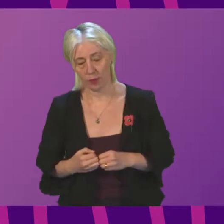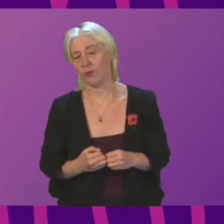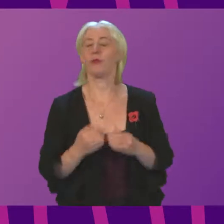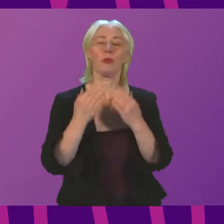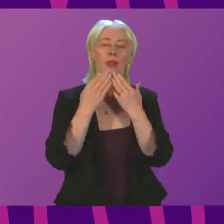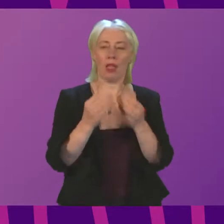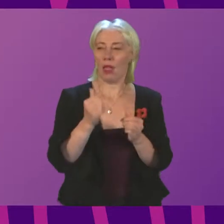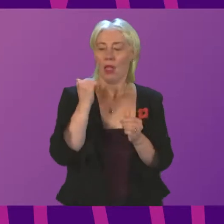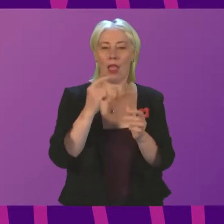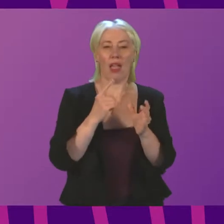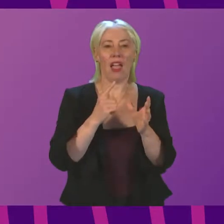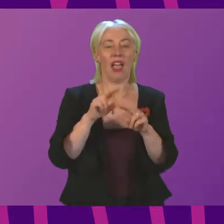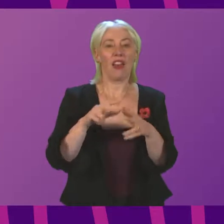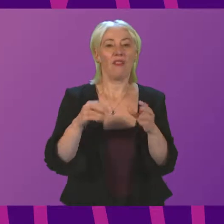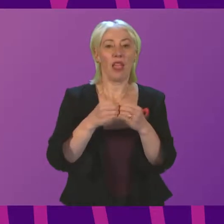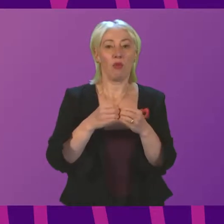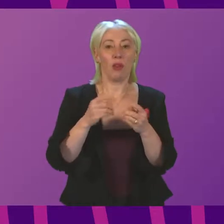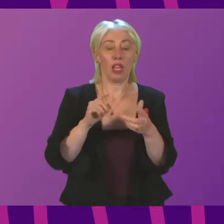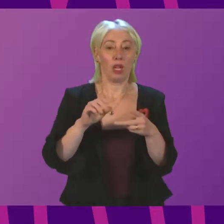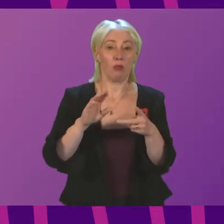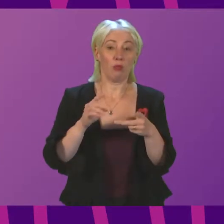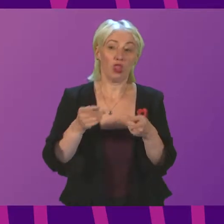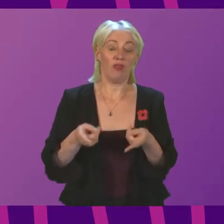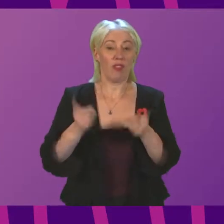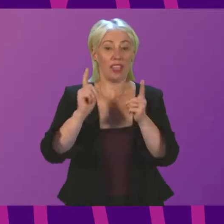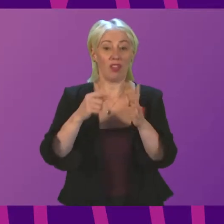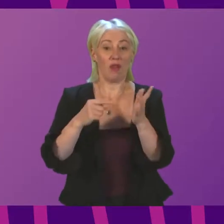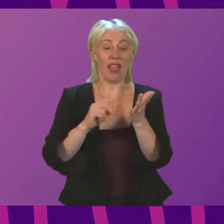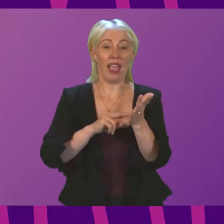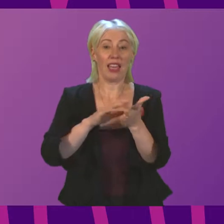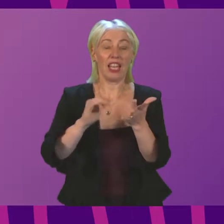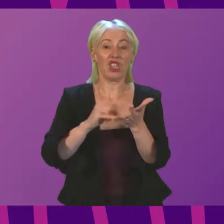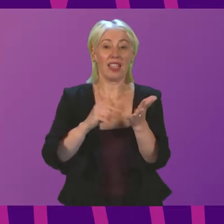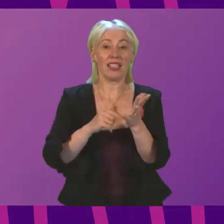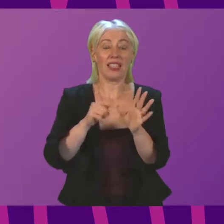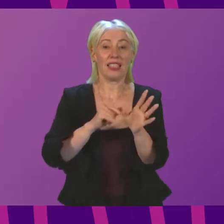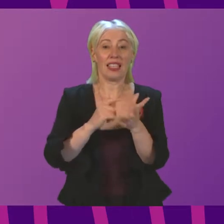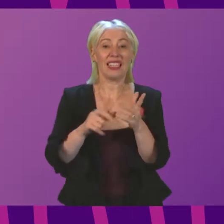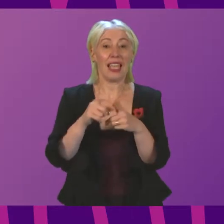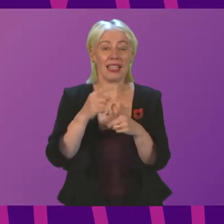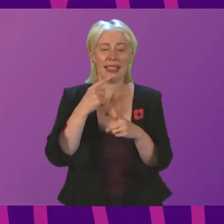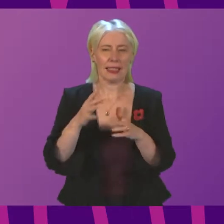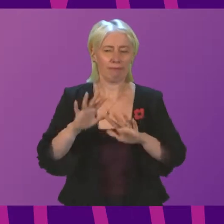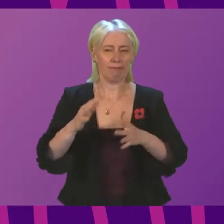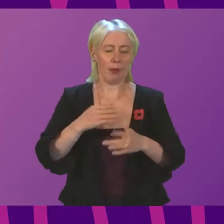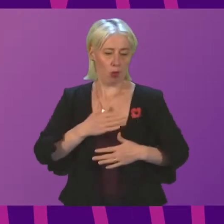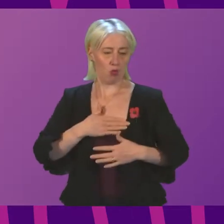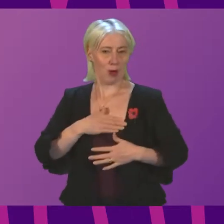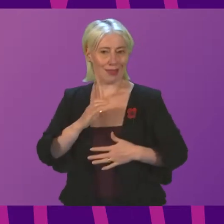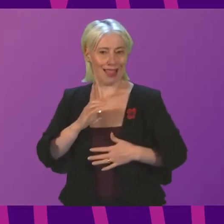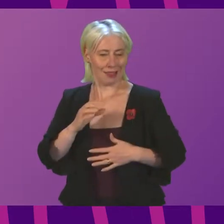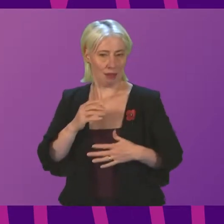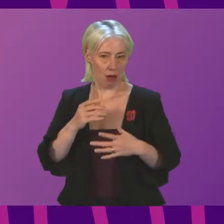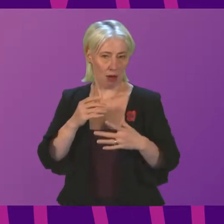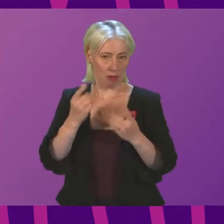February, after the Chief Executive of NHS Tayside cast doubt on the future viability of breast cancer services in Dundee, the First Minister promised